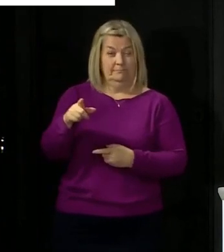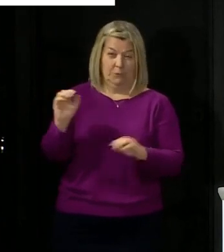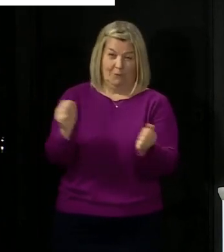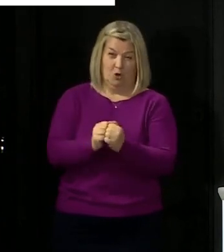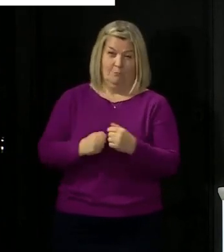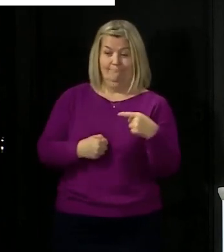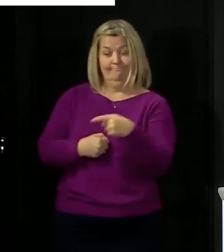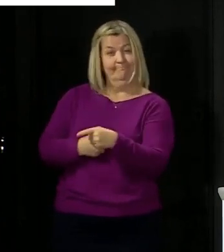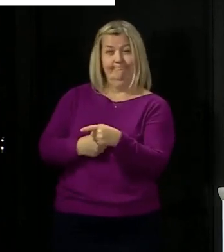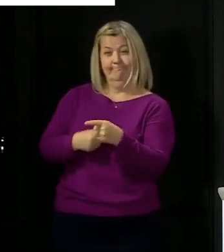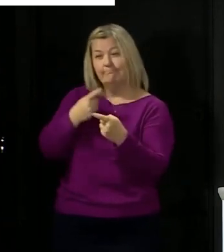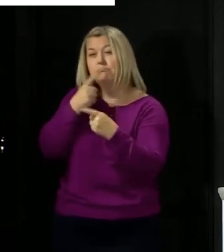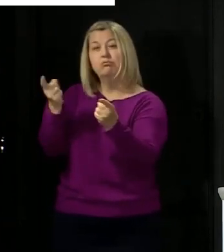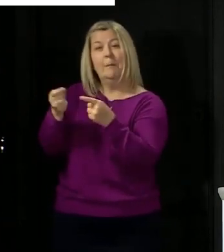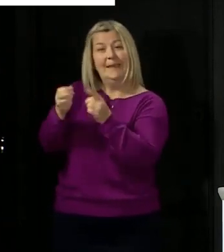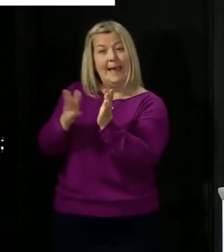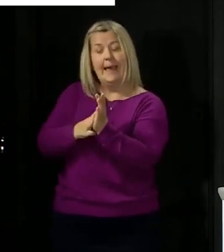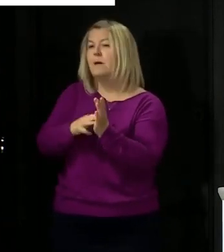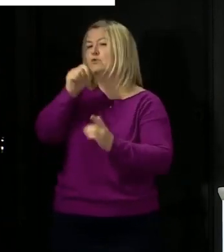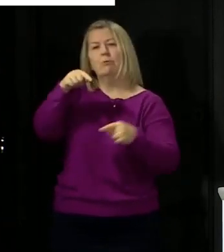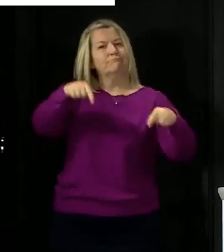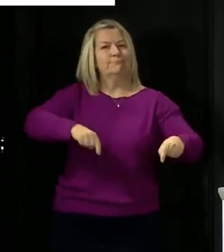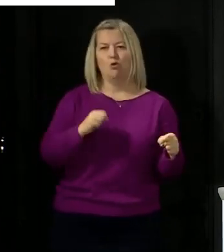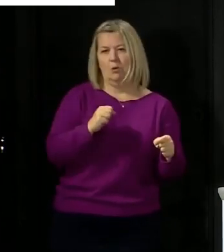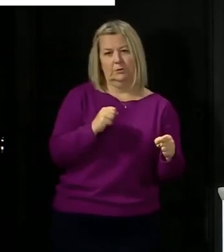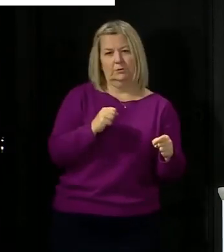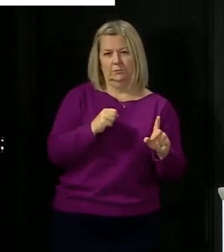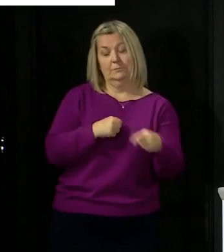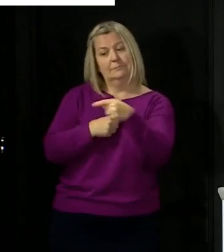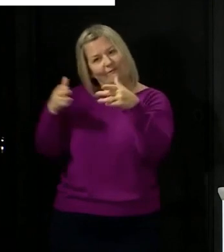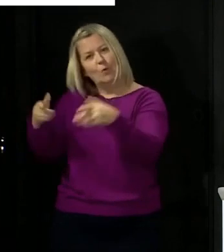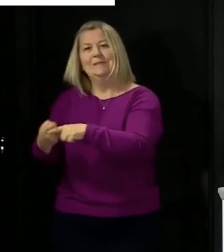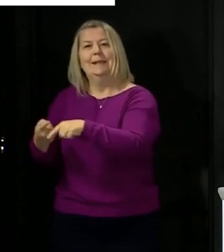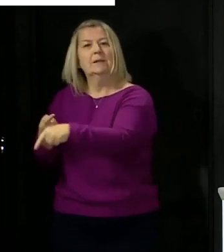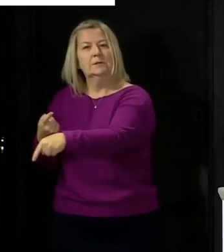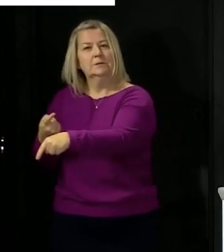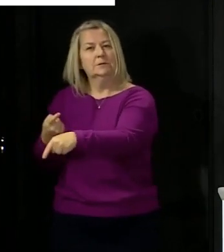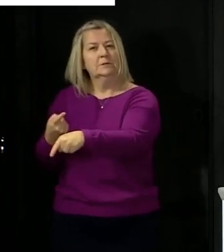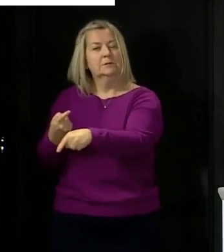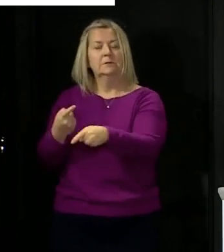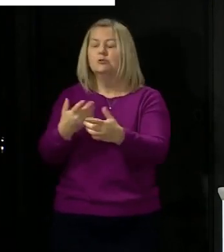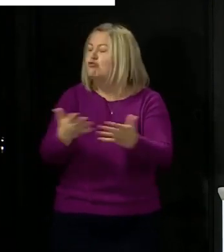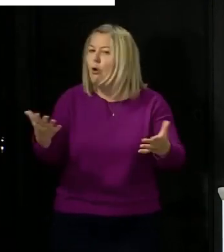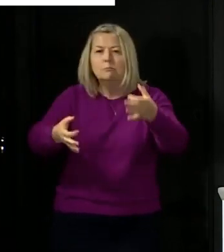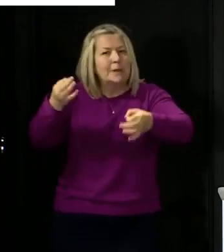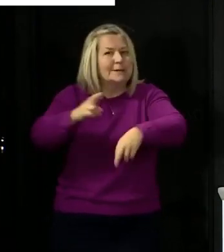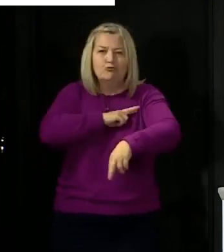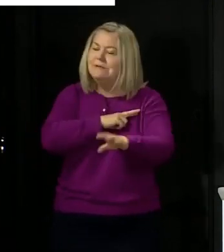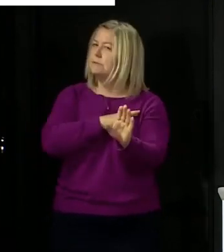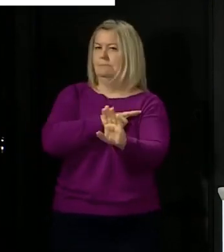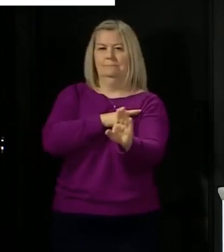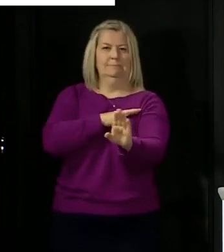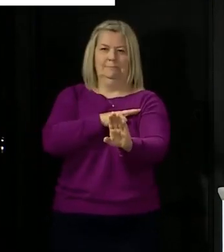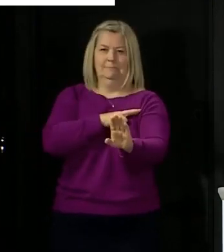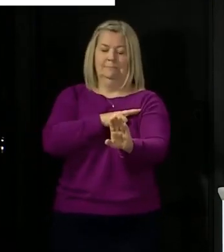apply yet here in Scotland. That is not, let me stress, for any political reason. It is